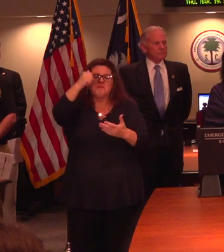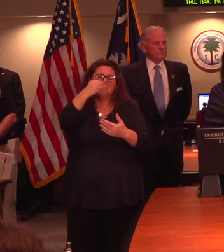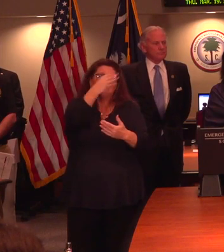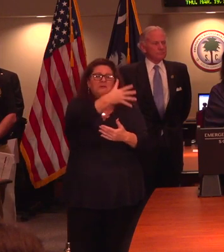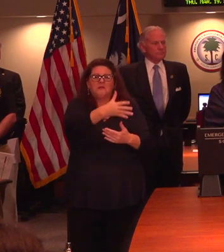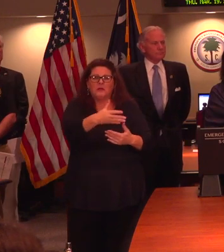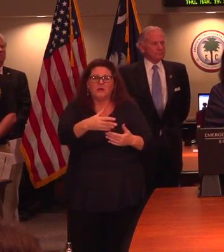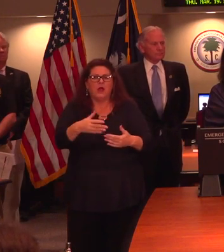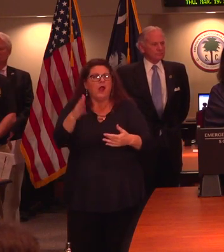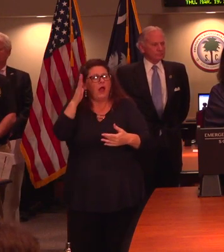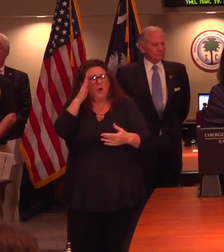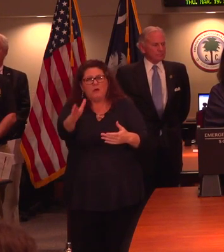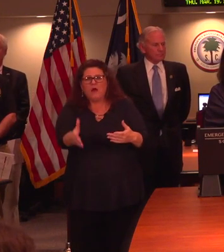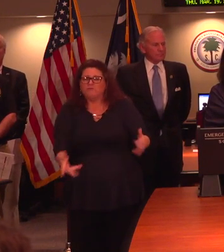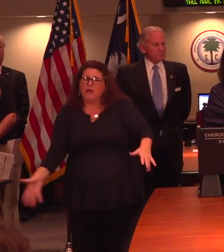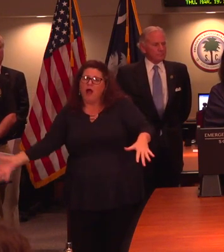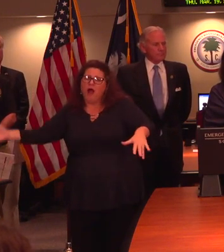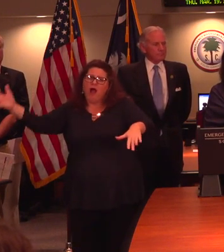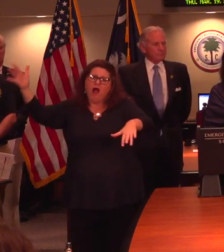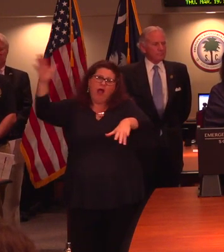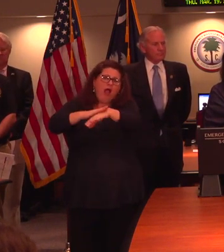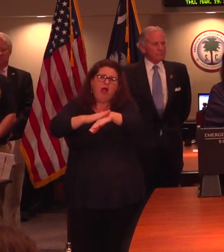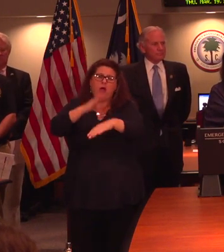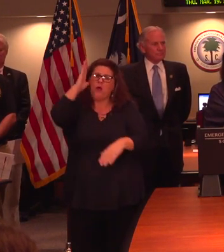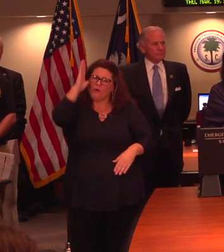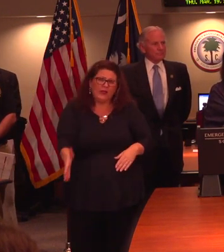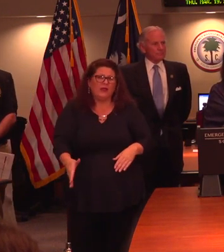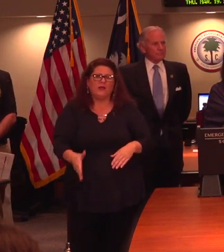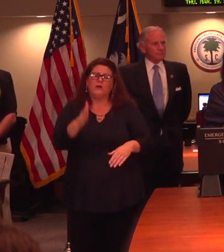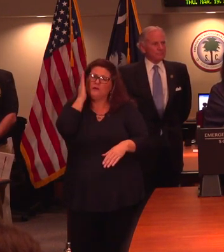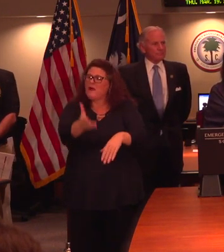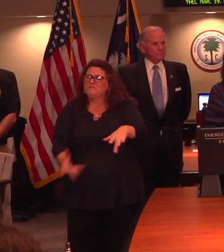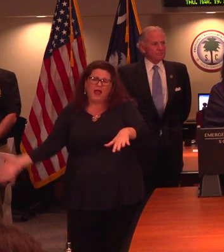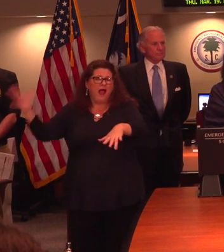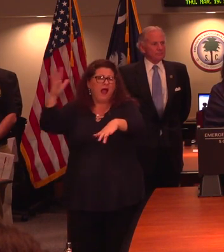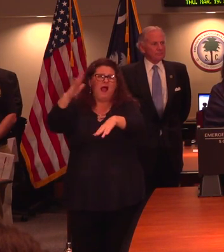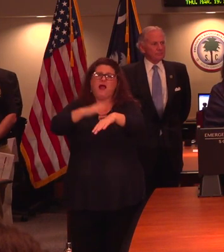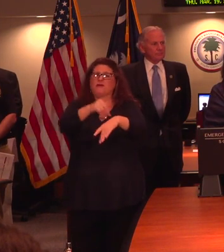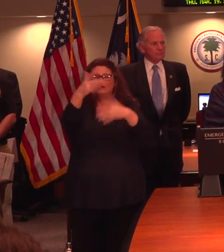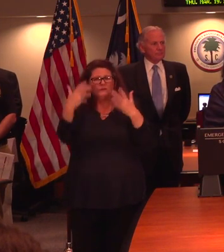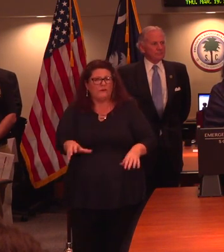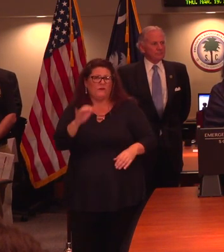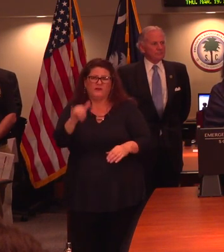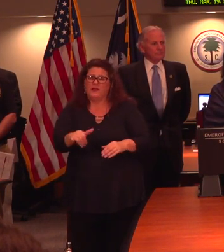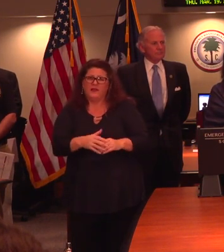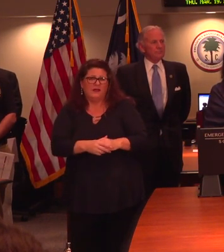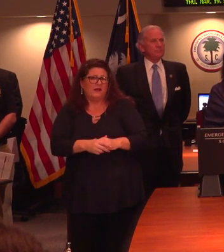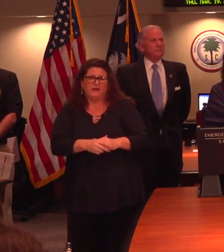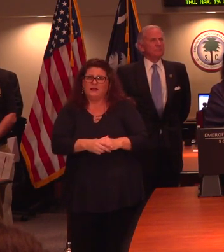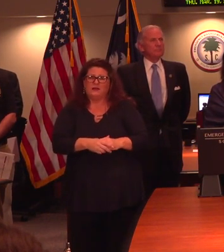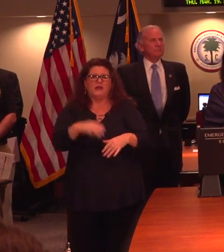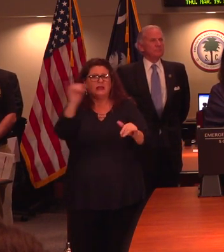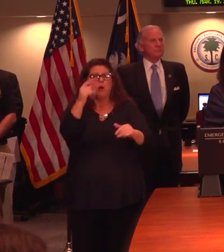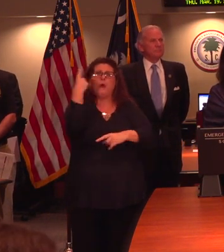the rate of cases similar to what we've seen in other states. We expect a dramatic increase in case counts from one day to the next,